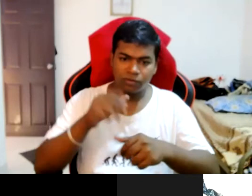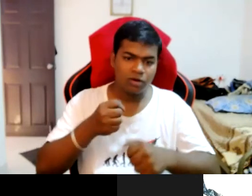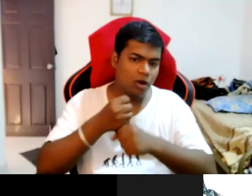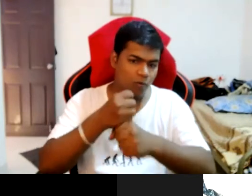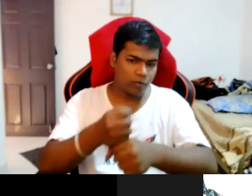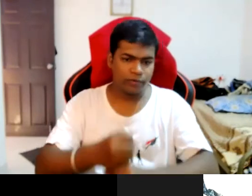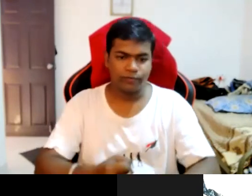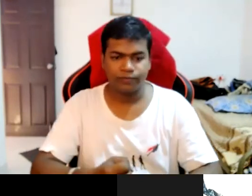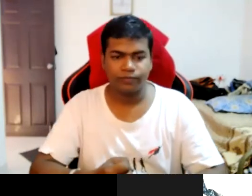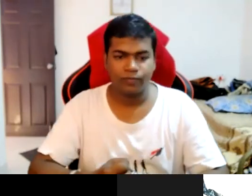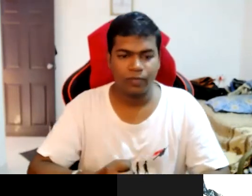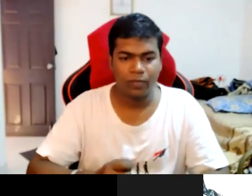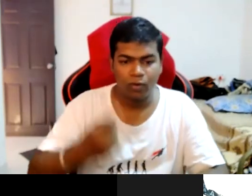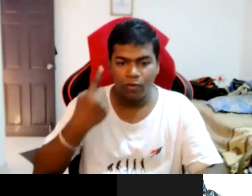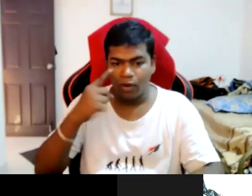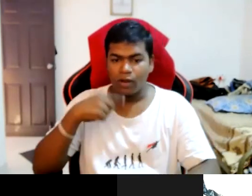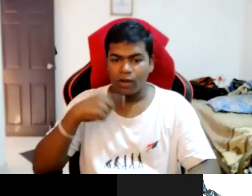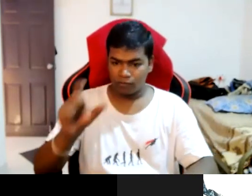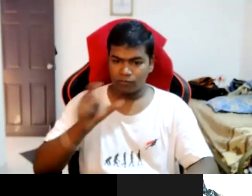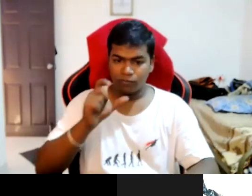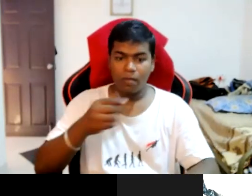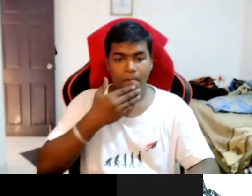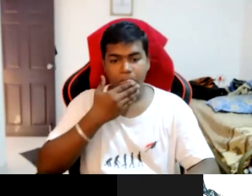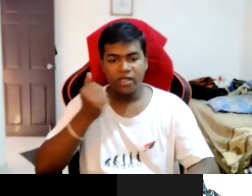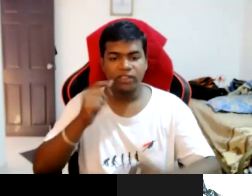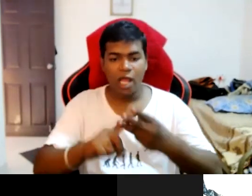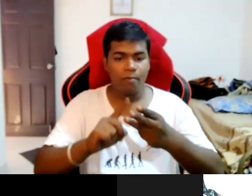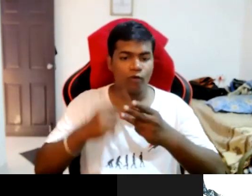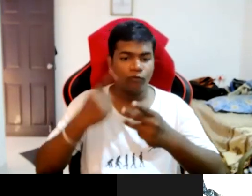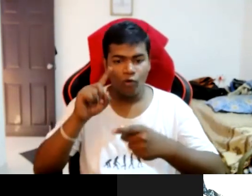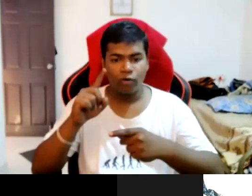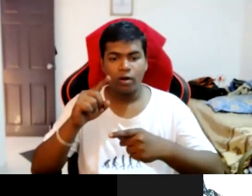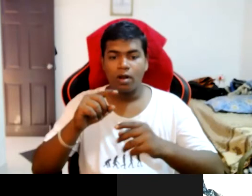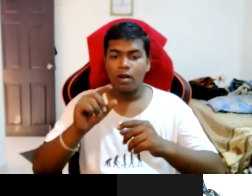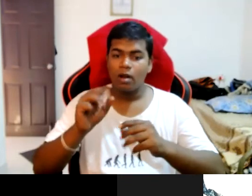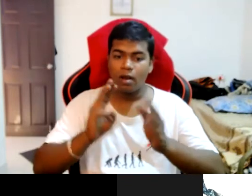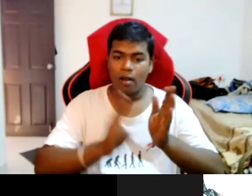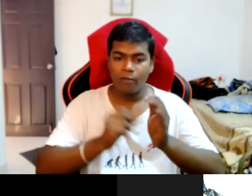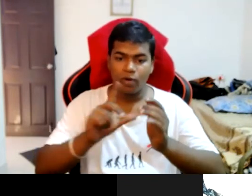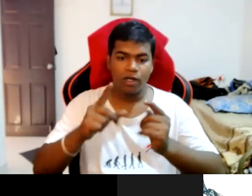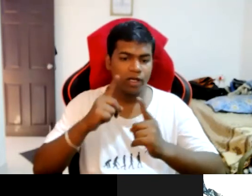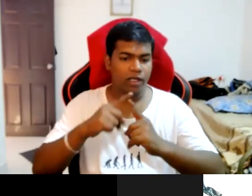for the best employer for the multi-disabled category